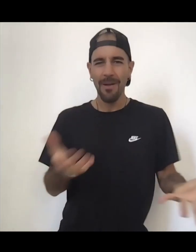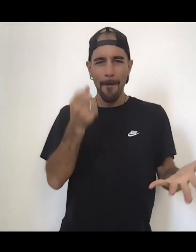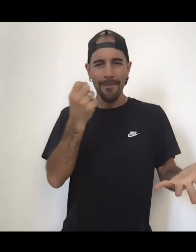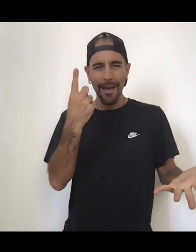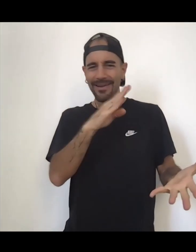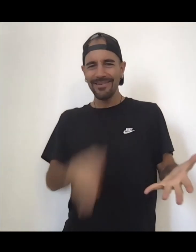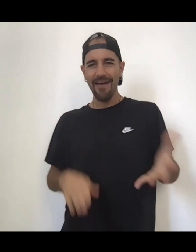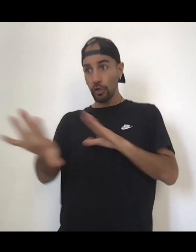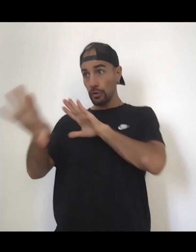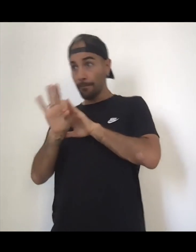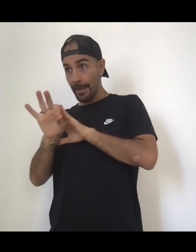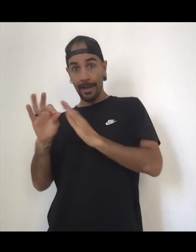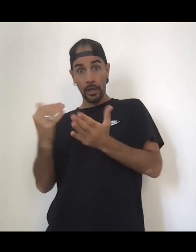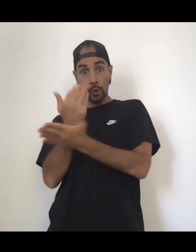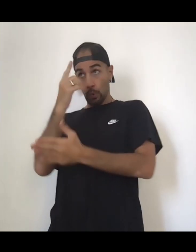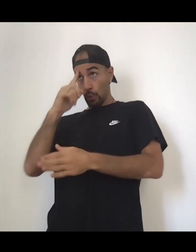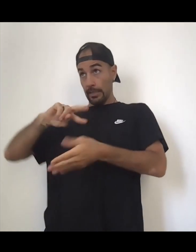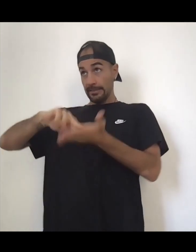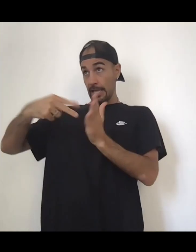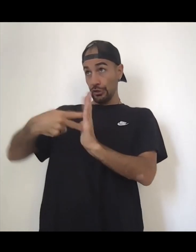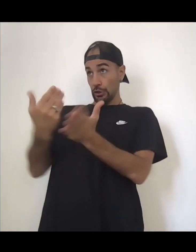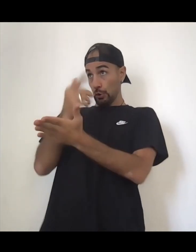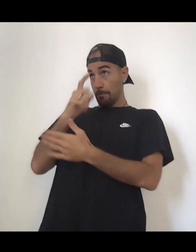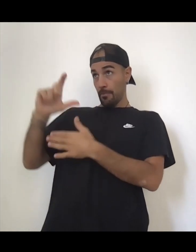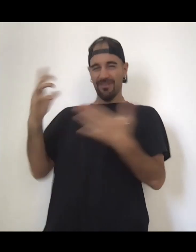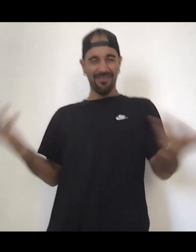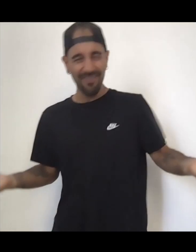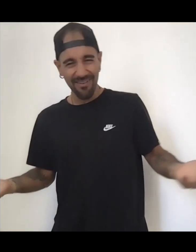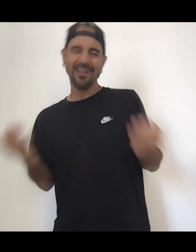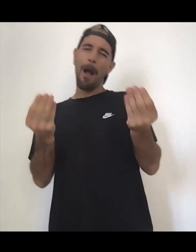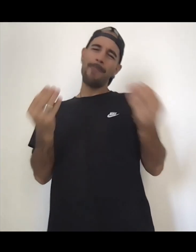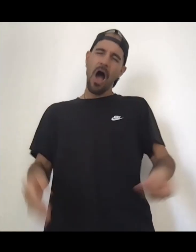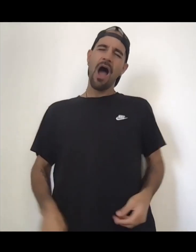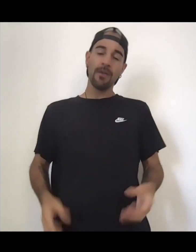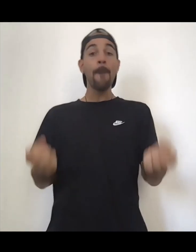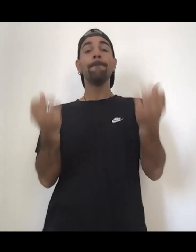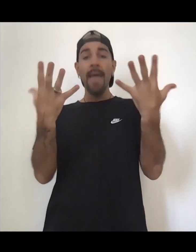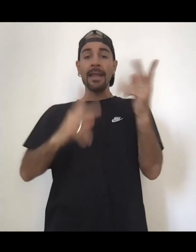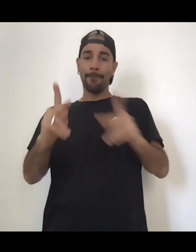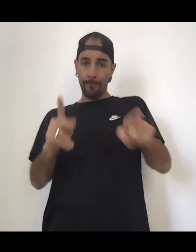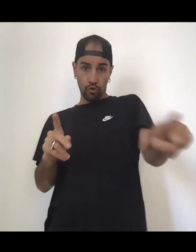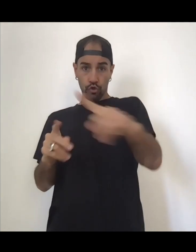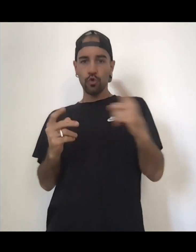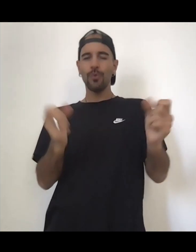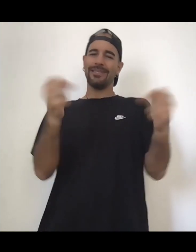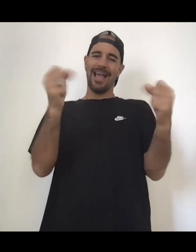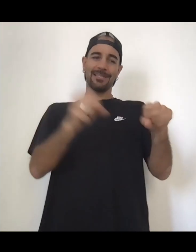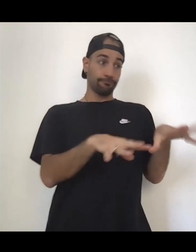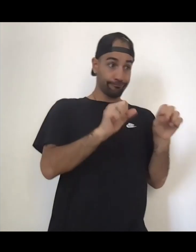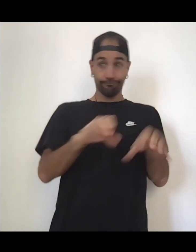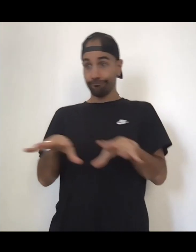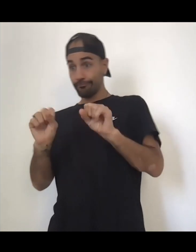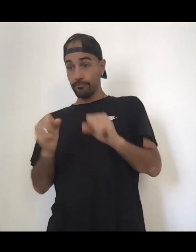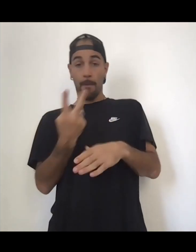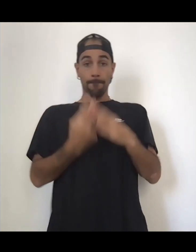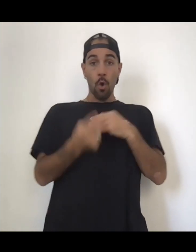actually do the fucking work and like there are a bunch of you doing the fucking work and I'm fucking so proud of all of y'all and like